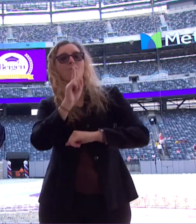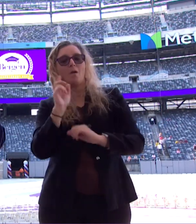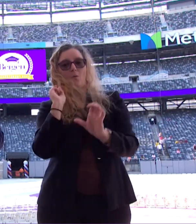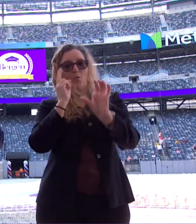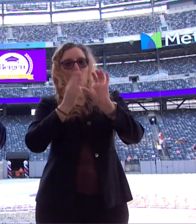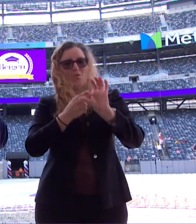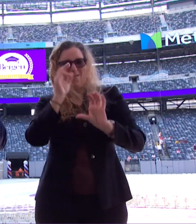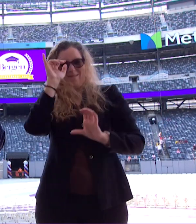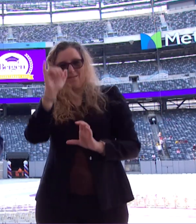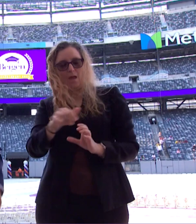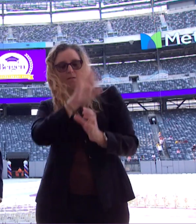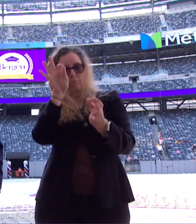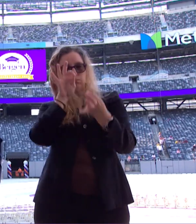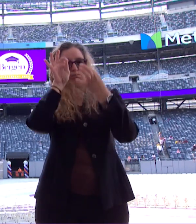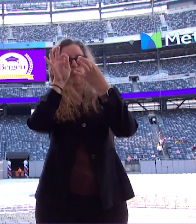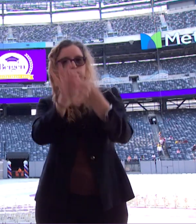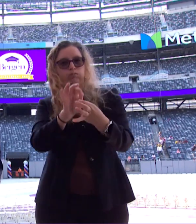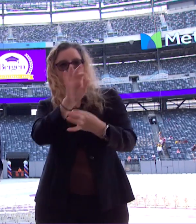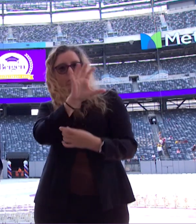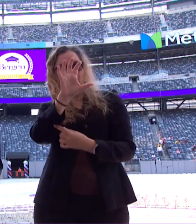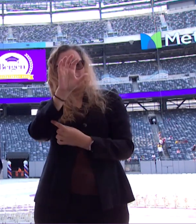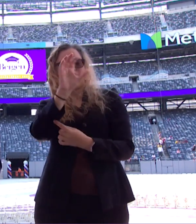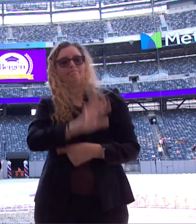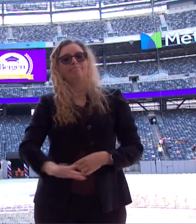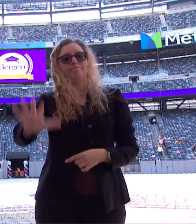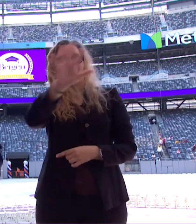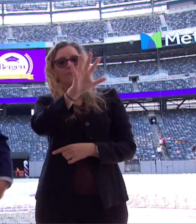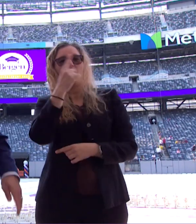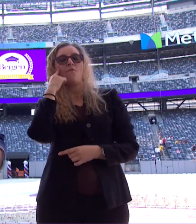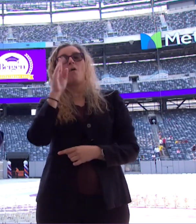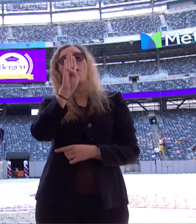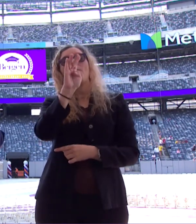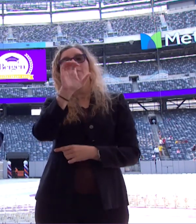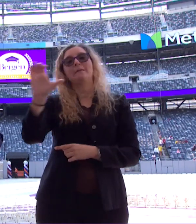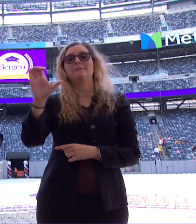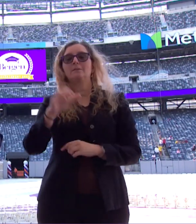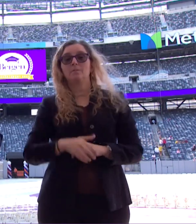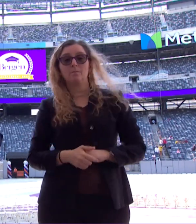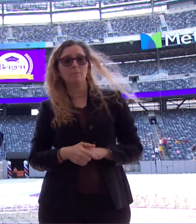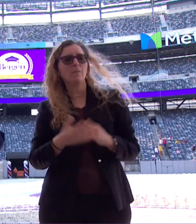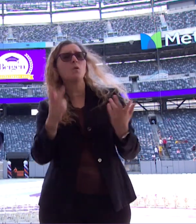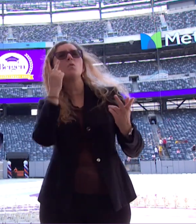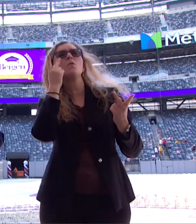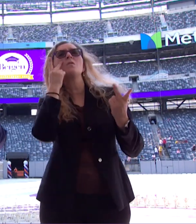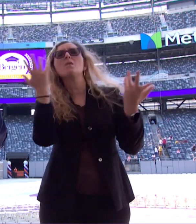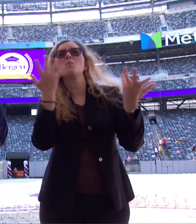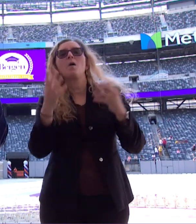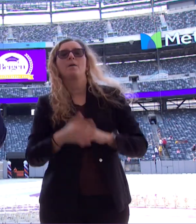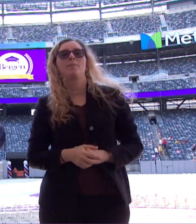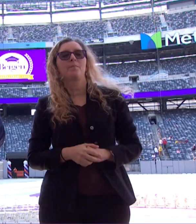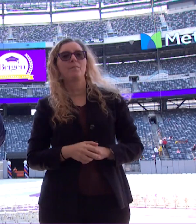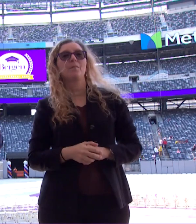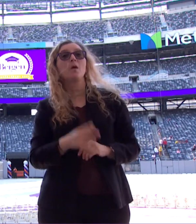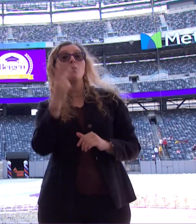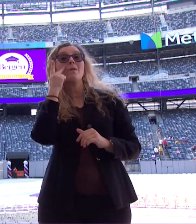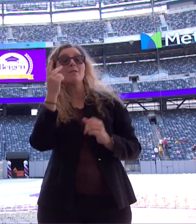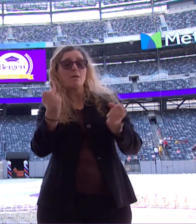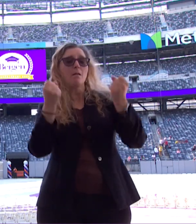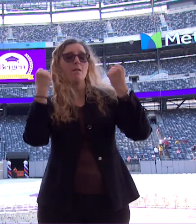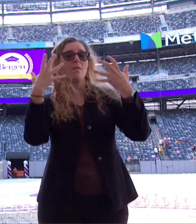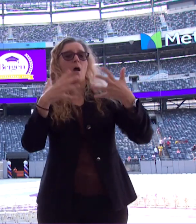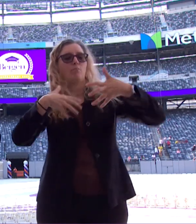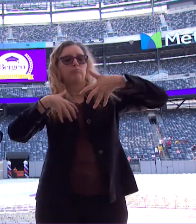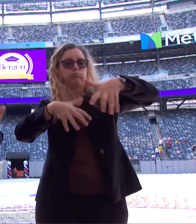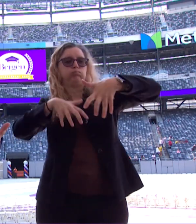very elite company of graduates from Bergen Community College. So what else are you going to see today? Of course, there is a lot of pomp and